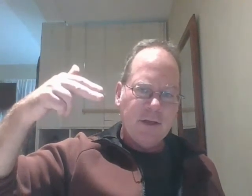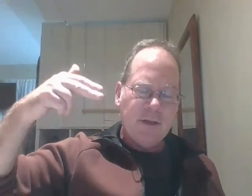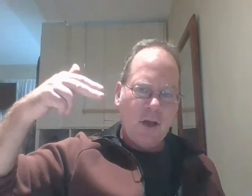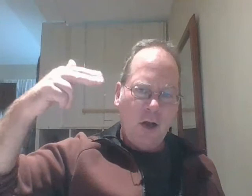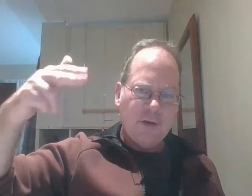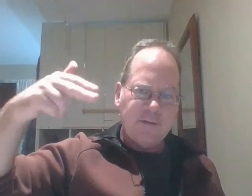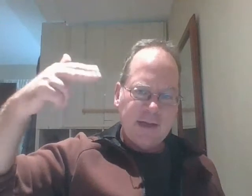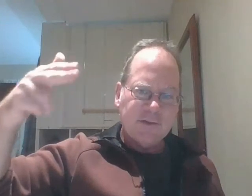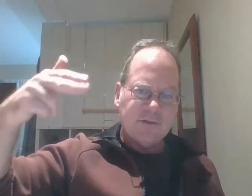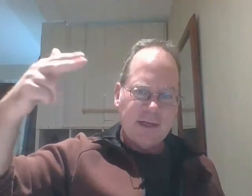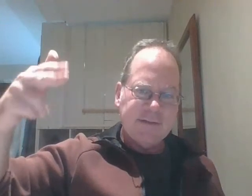all your financial transactions